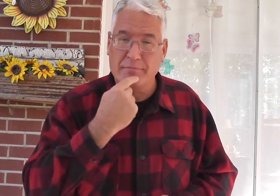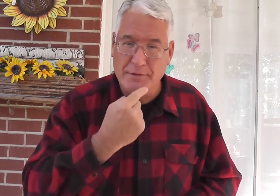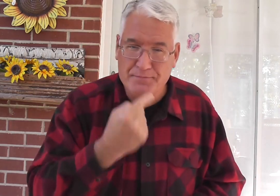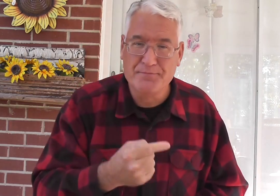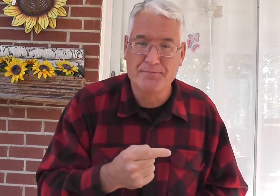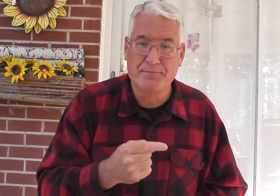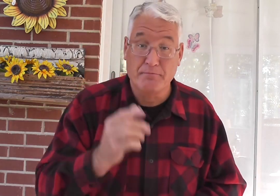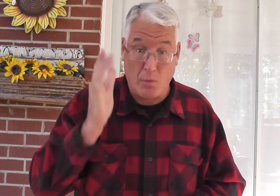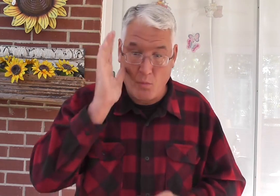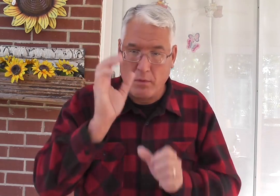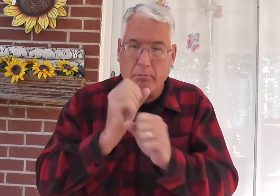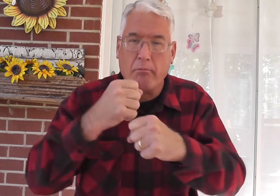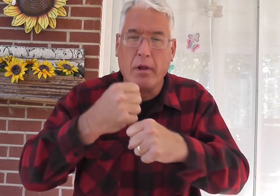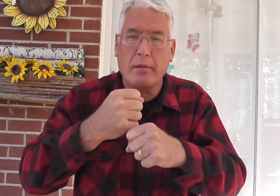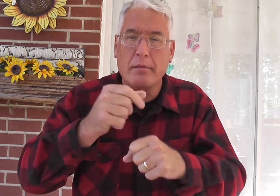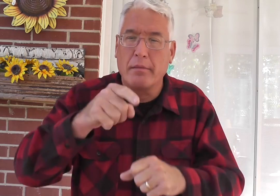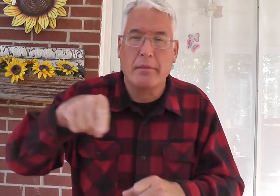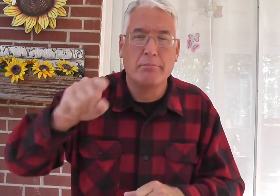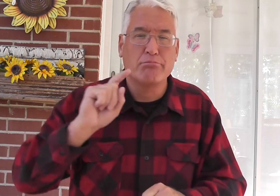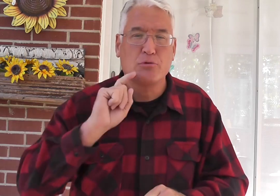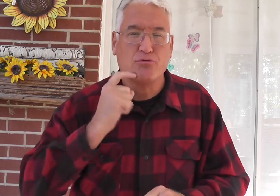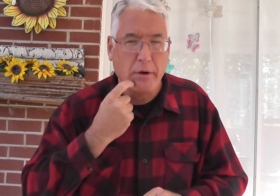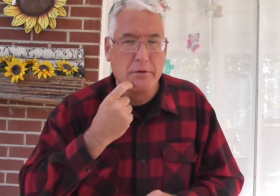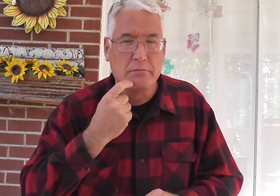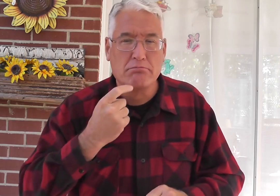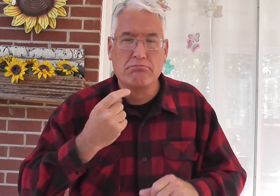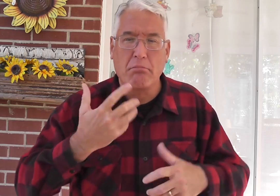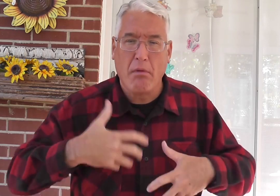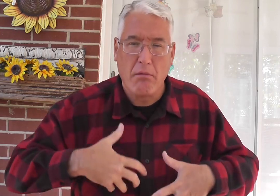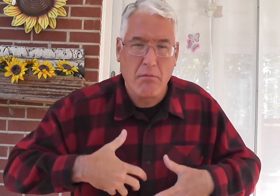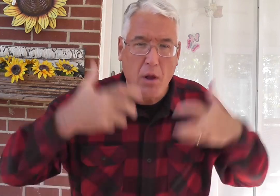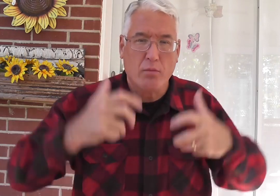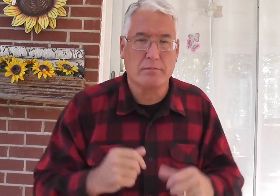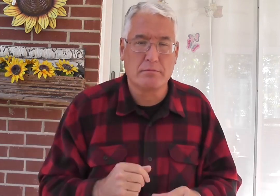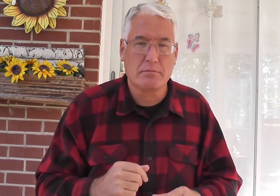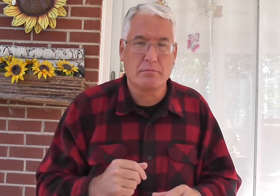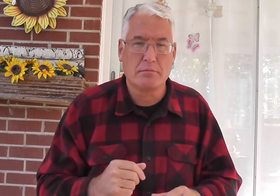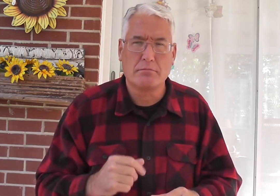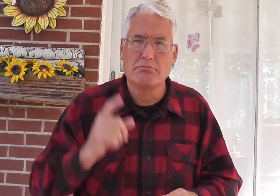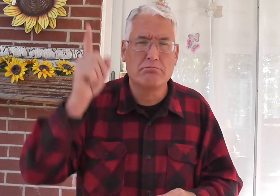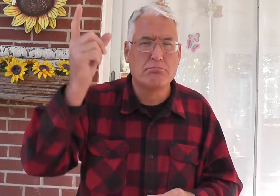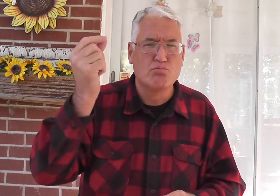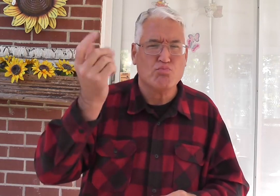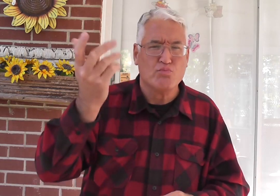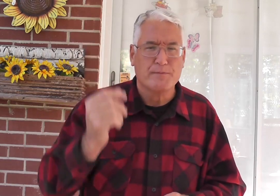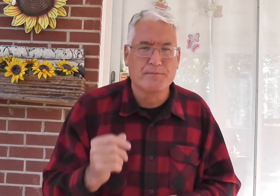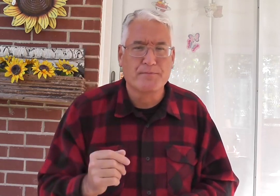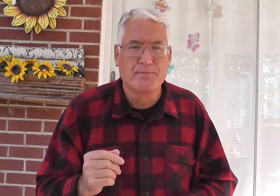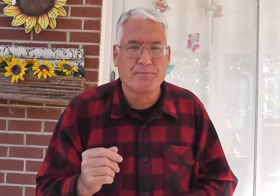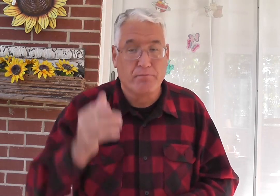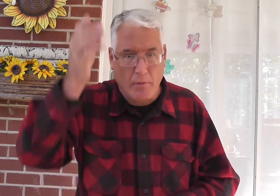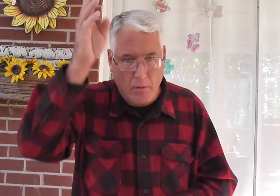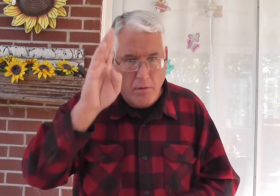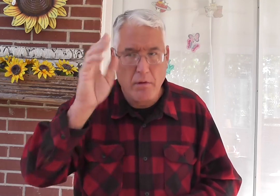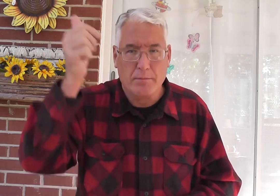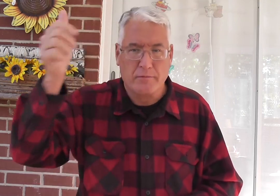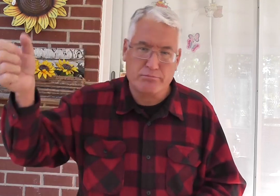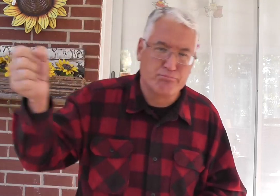Moses to his people, and he says that he will make them jealous, and he will make them angry. What's God going to do?